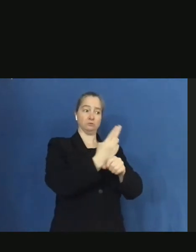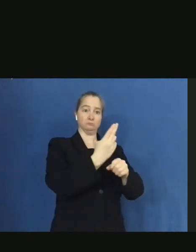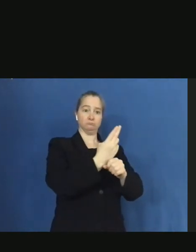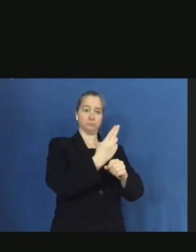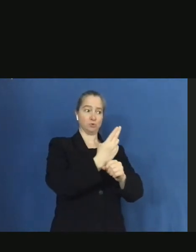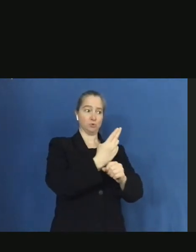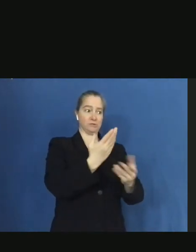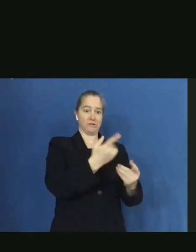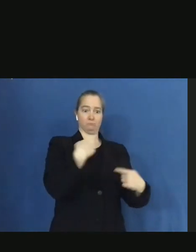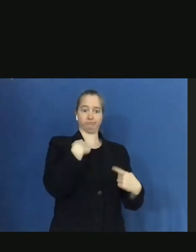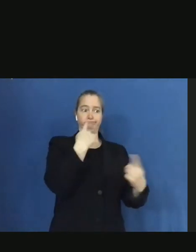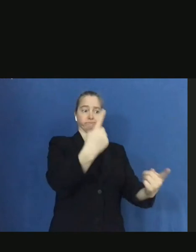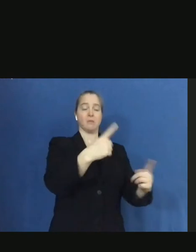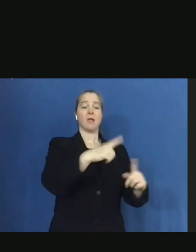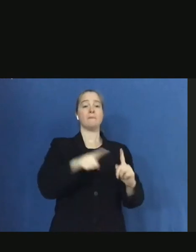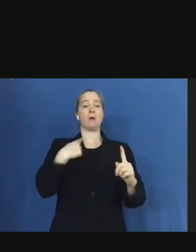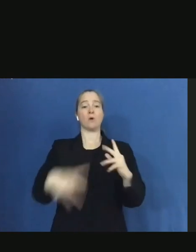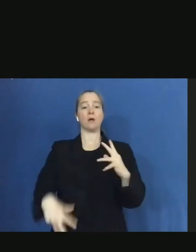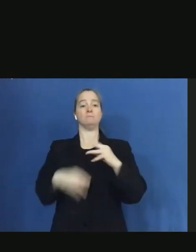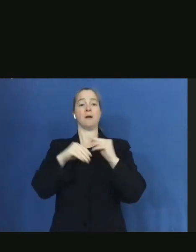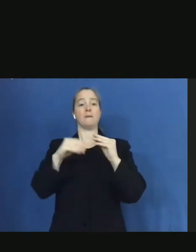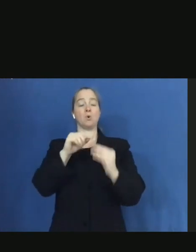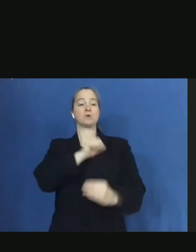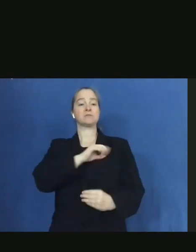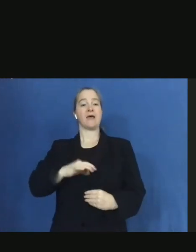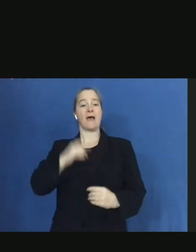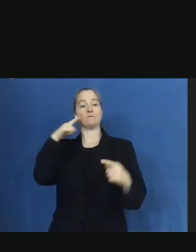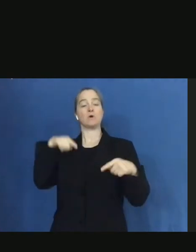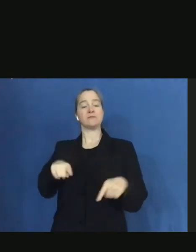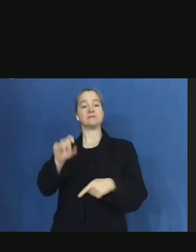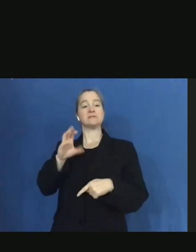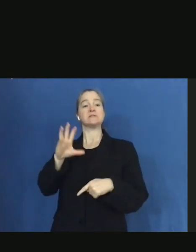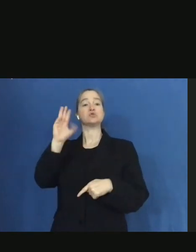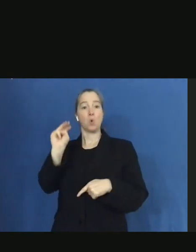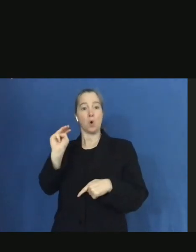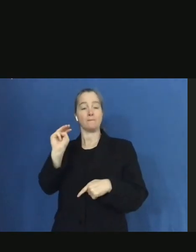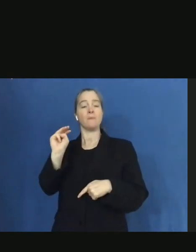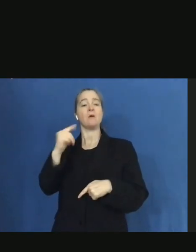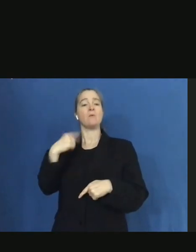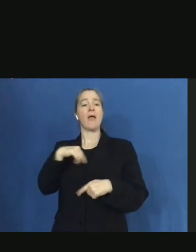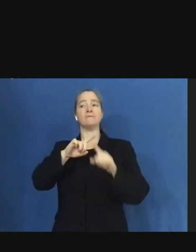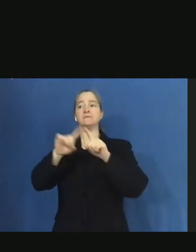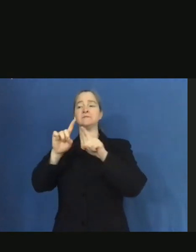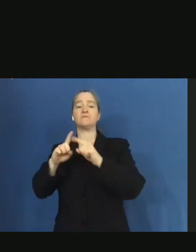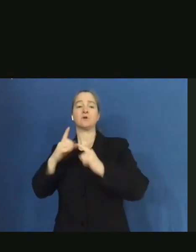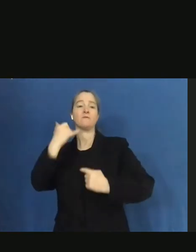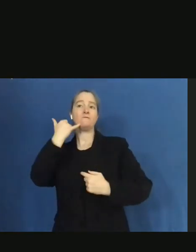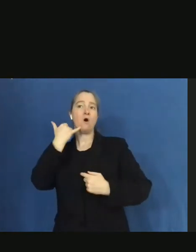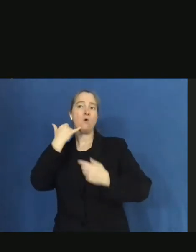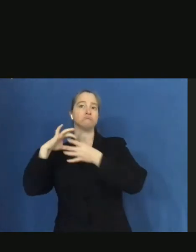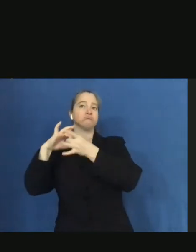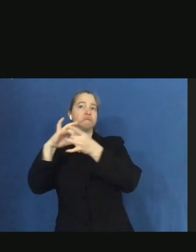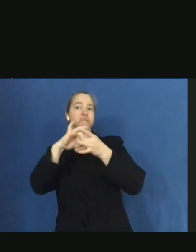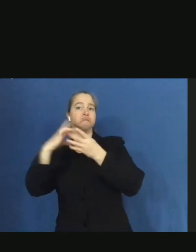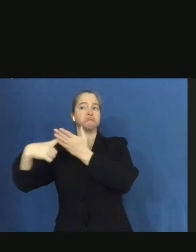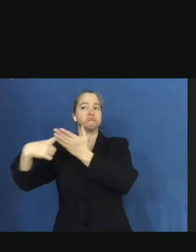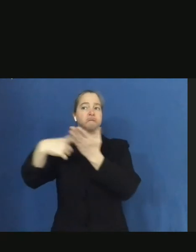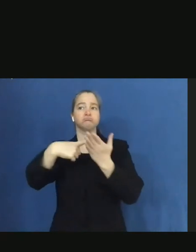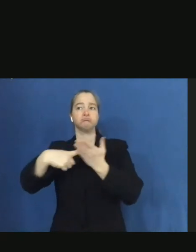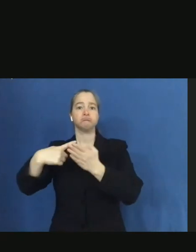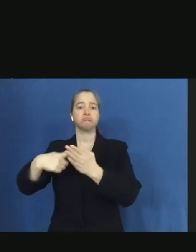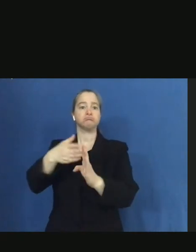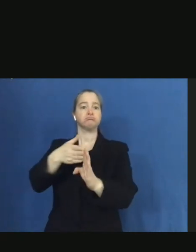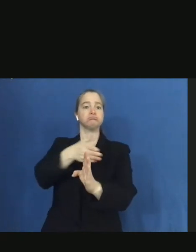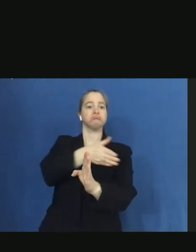added additional staffing for the storm, there was a series of coordination calls on the days leading up to it so we could monitor the weather